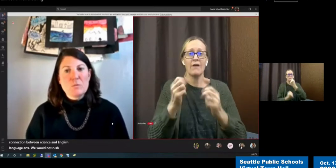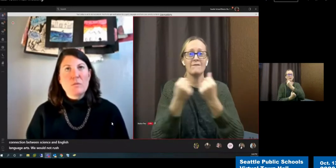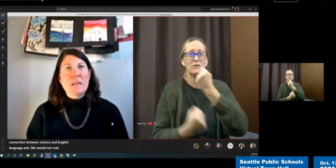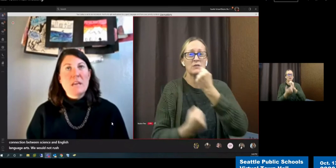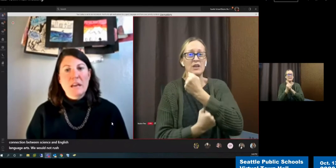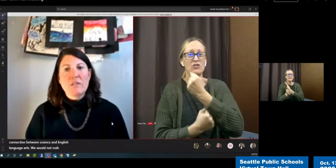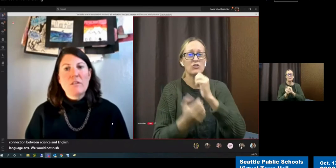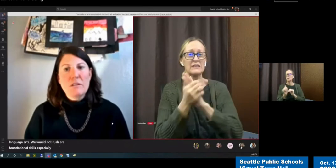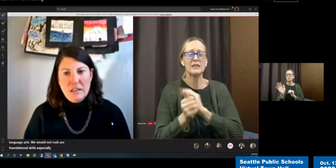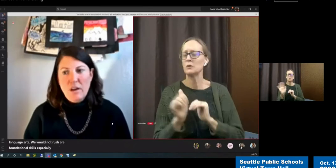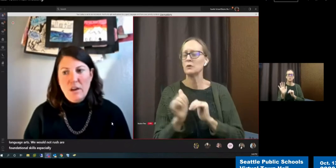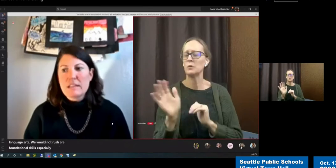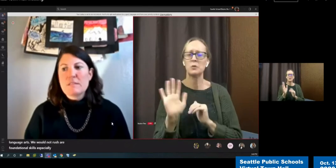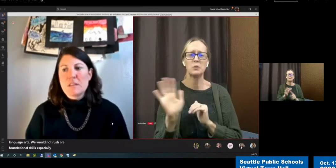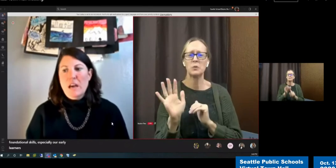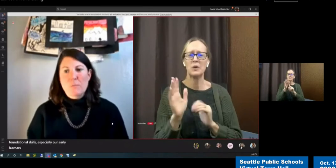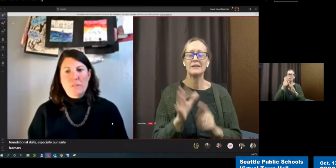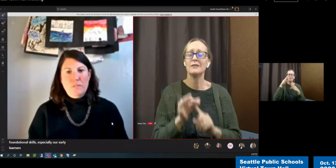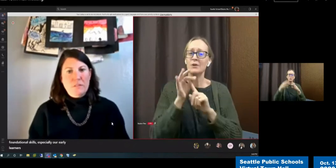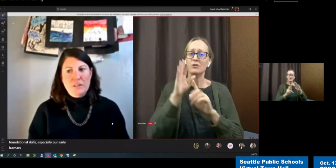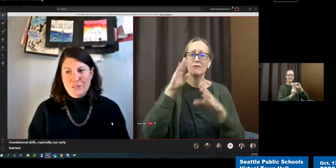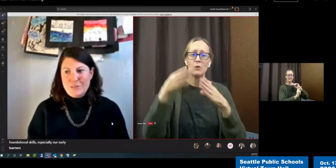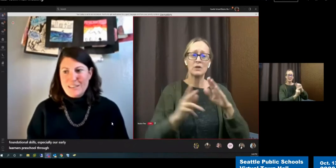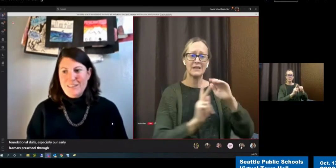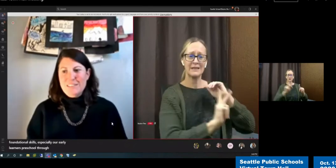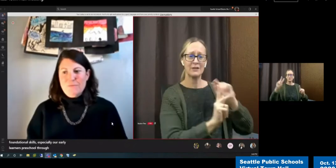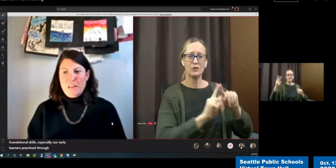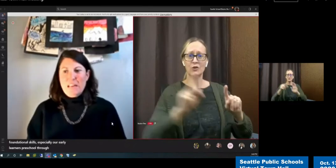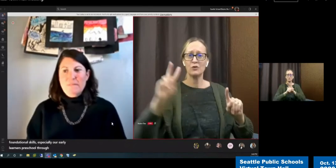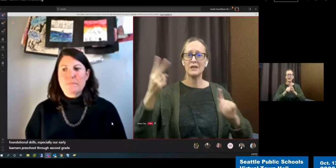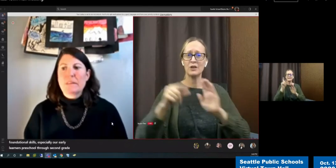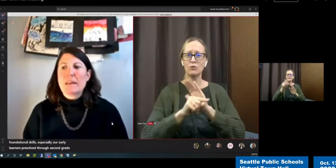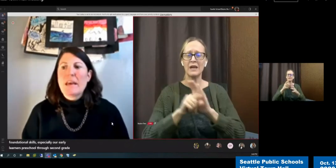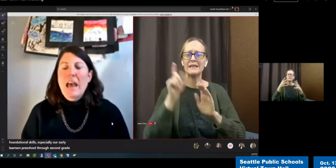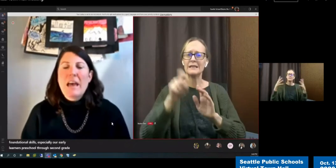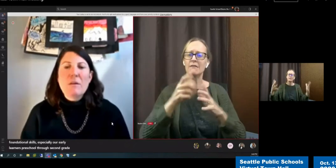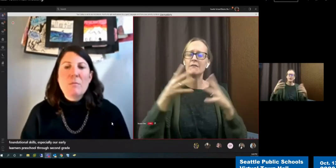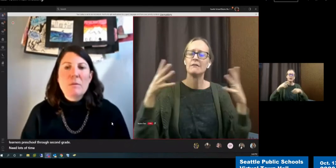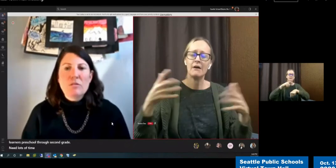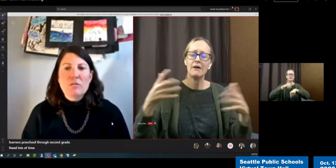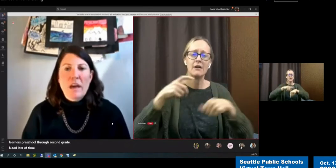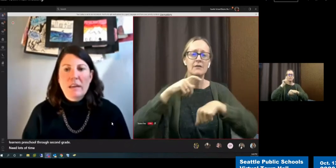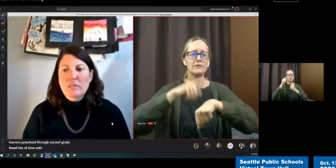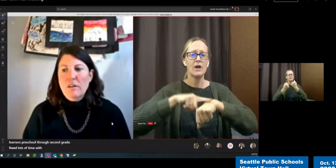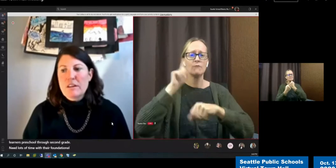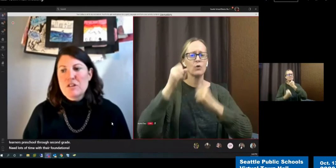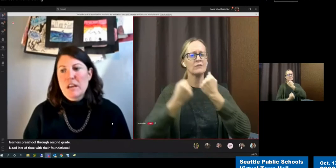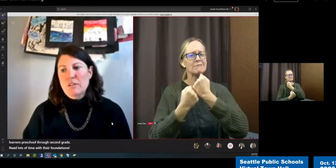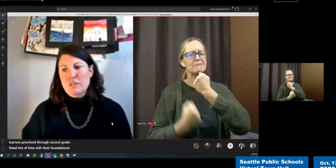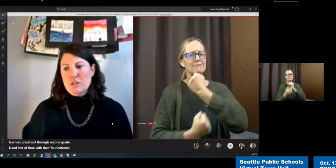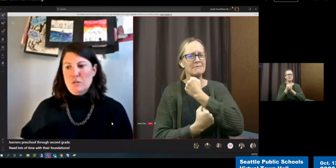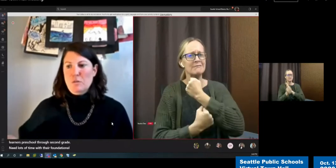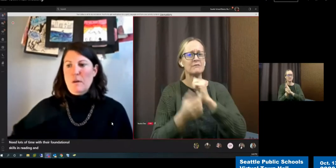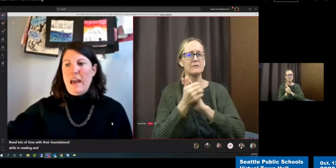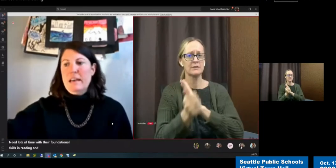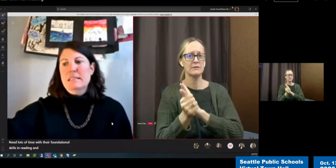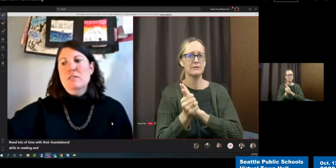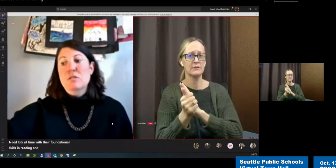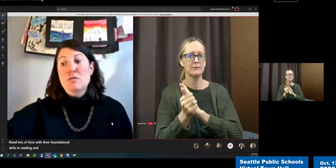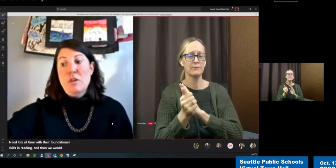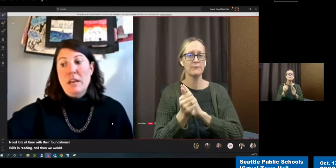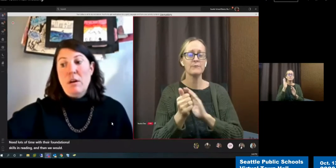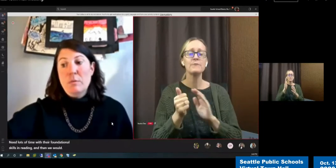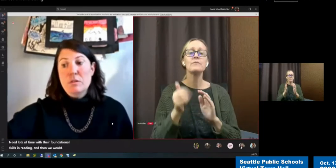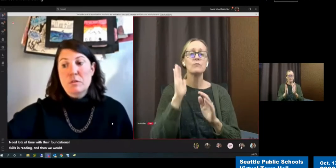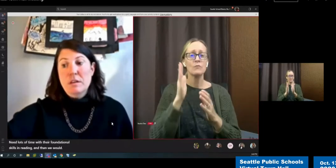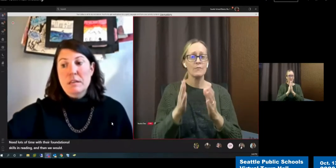preschool through second grade, need lots of time with their foundational skills and reading. And then we would ask our educators to access new